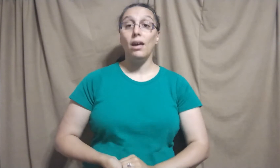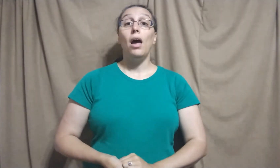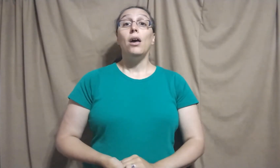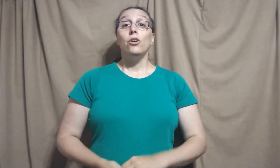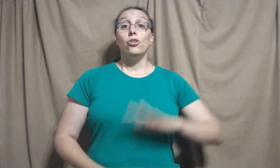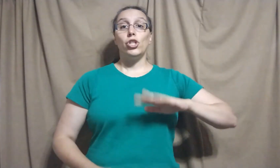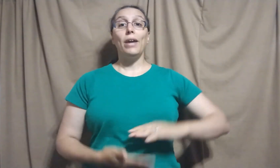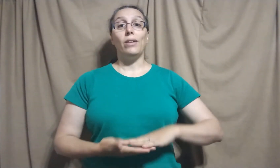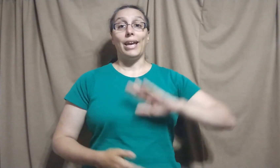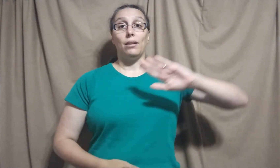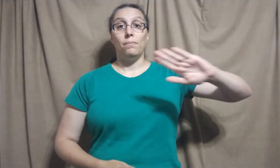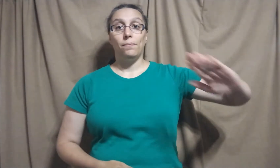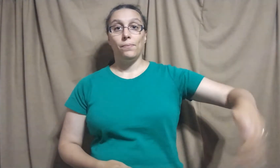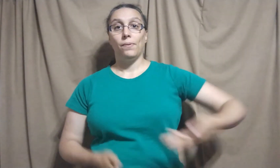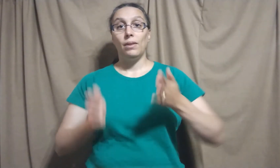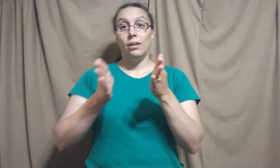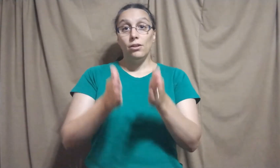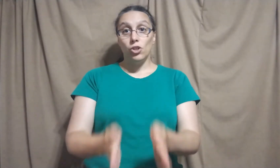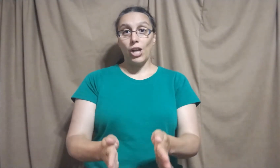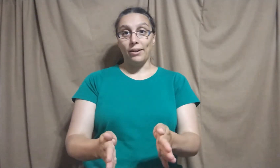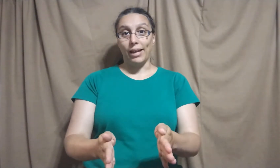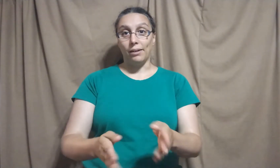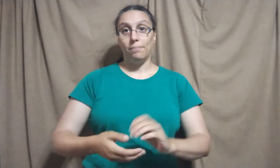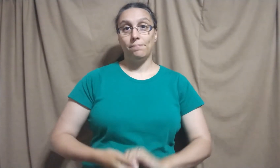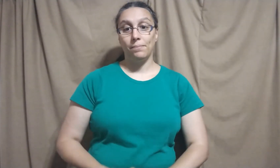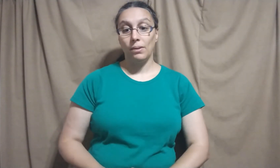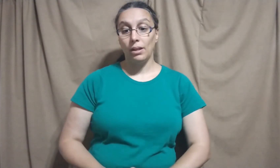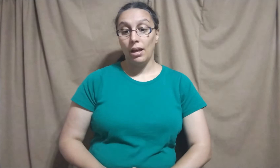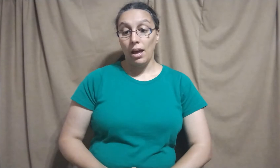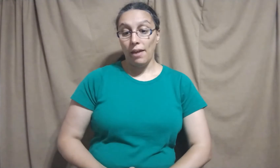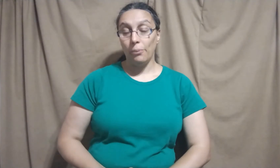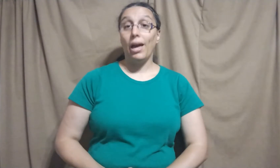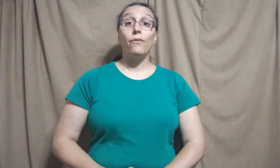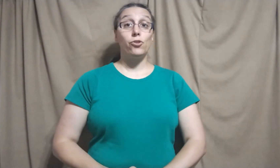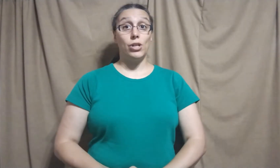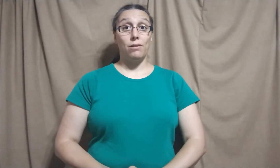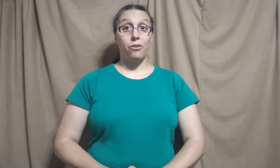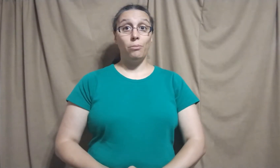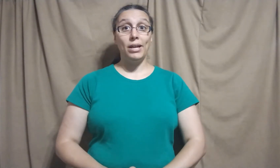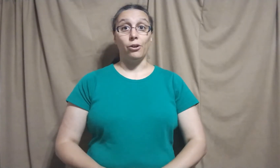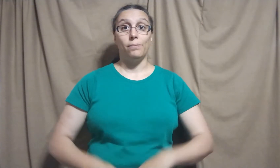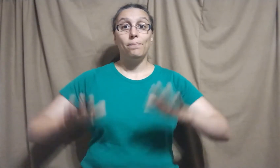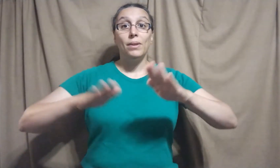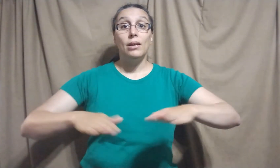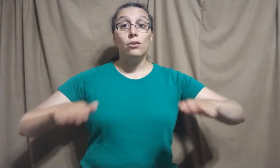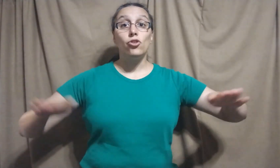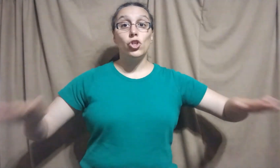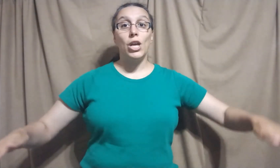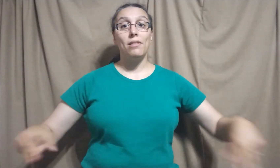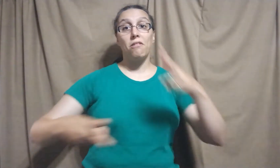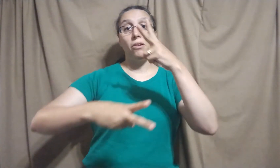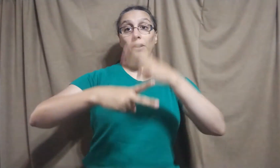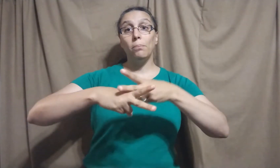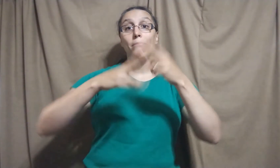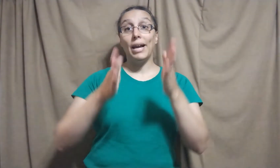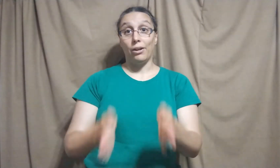Chatelaine. Chatelaine. And then we have our Chancellor Minor. Chancellor Minor.